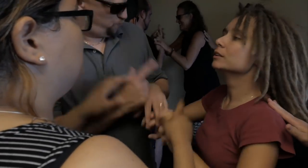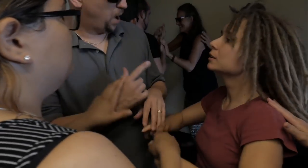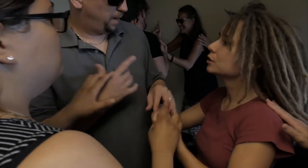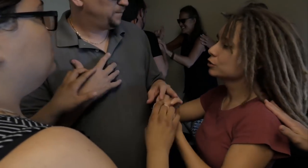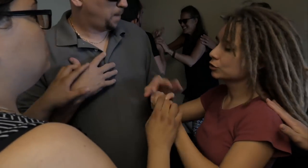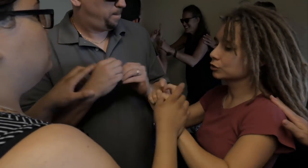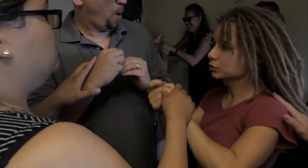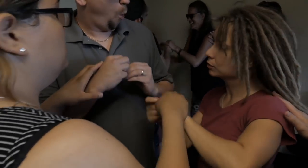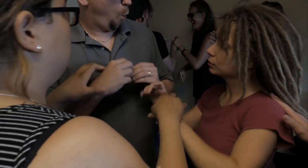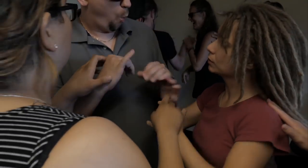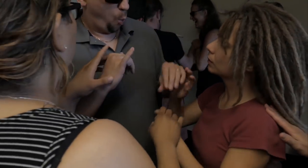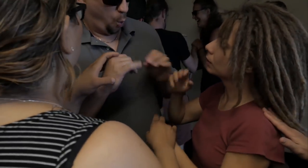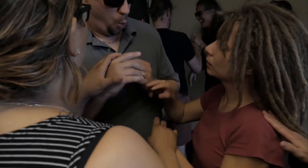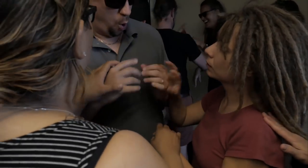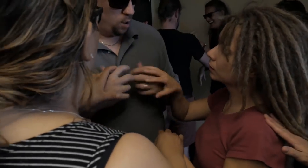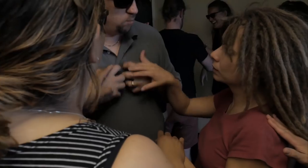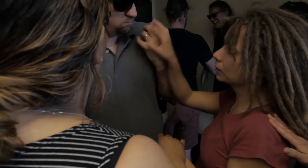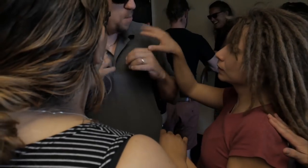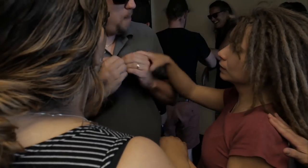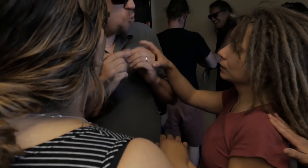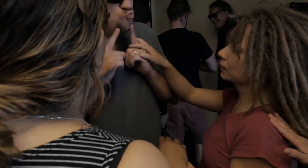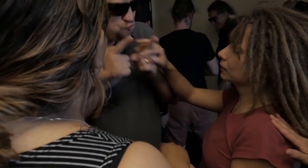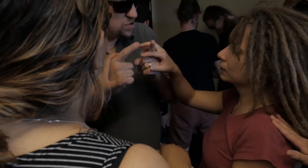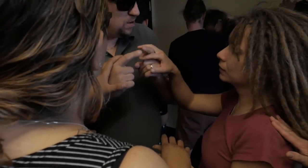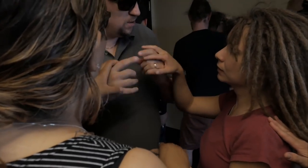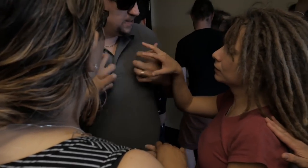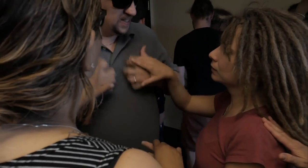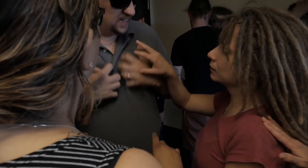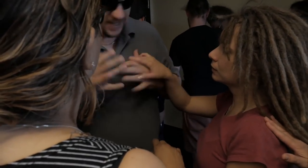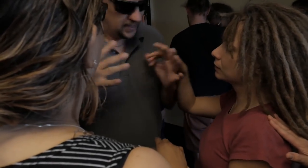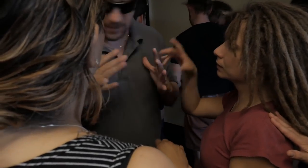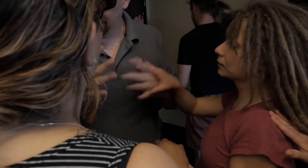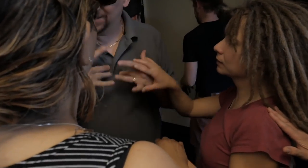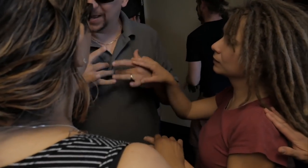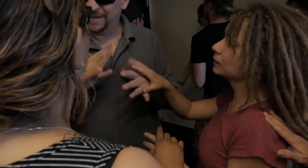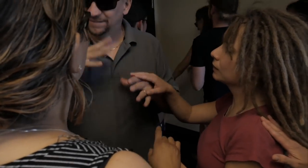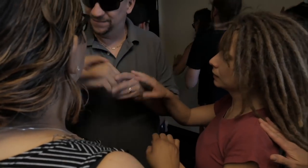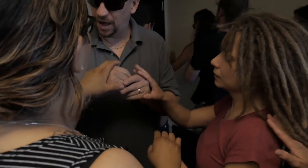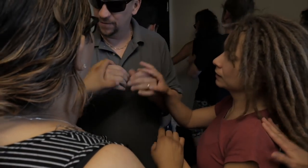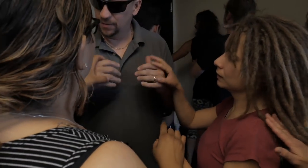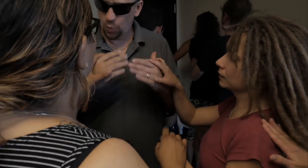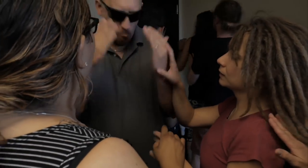You wanted to feel angrier, more real, like the patron is more immersed.